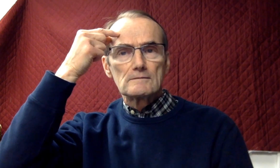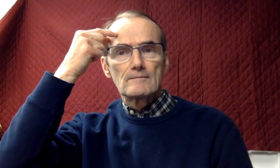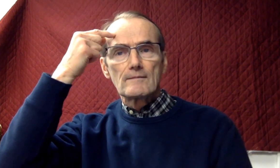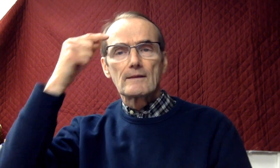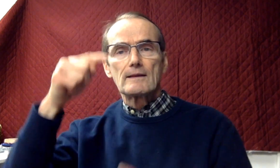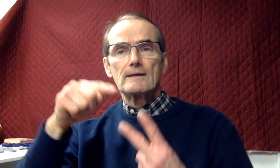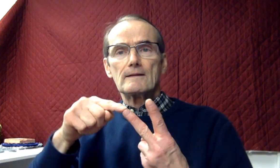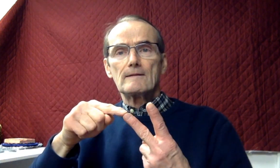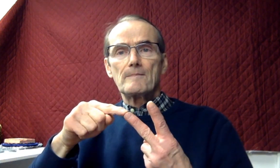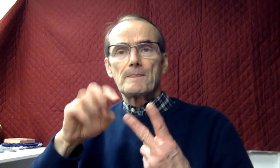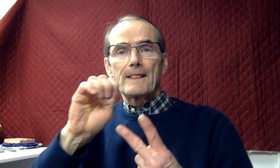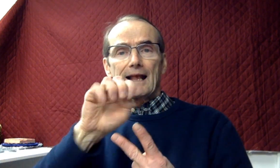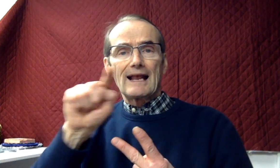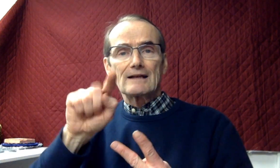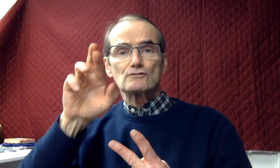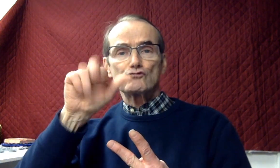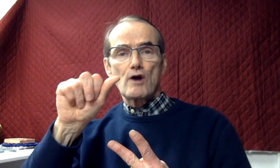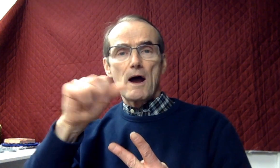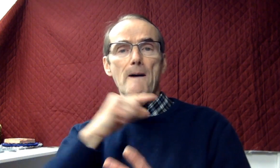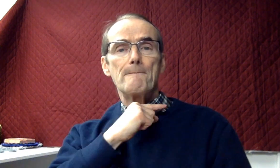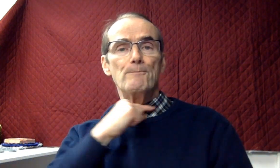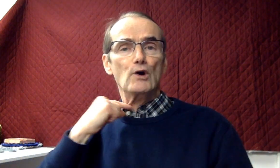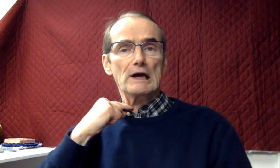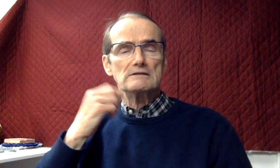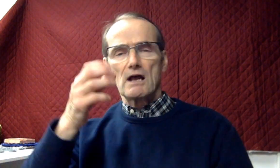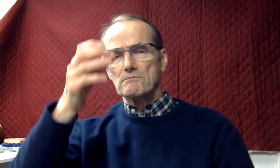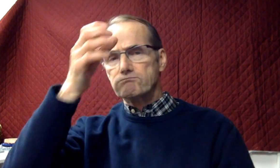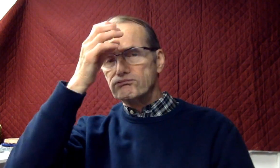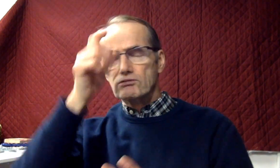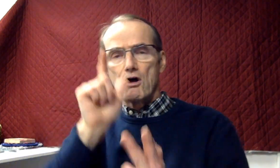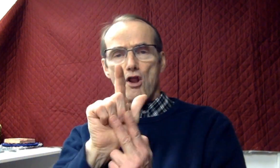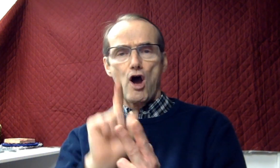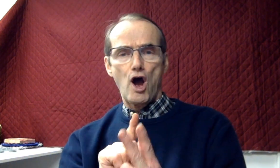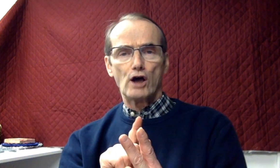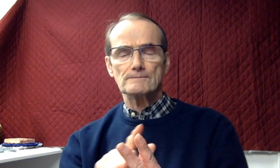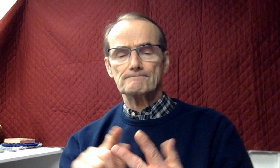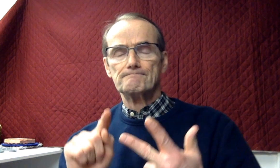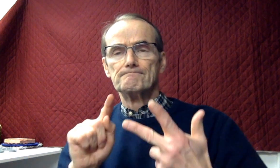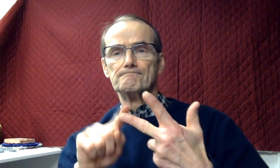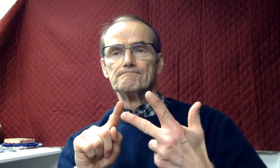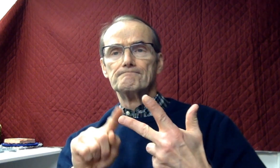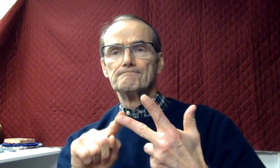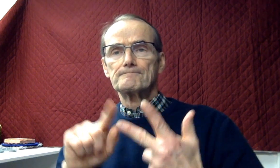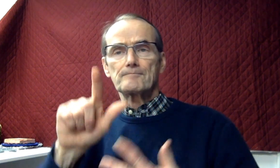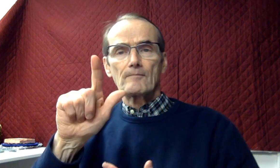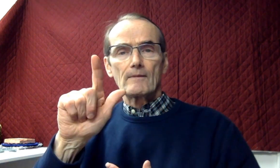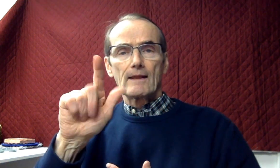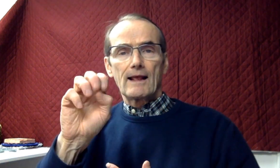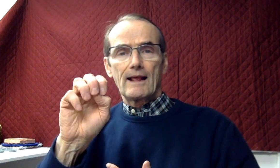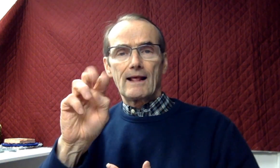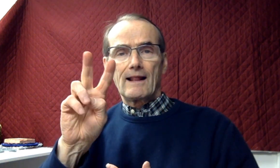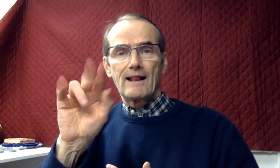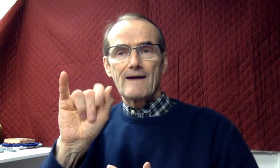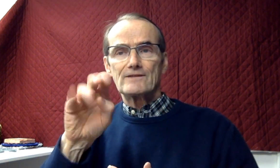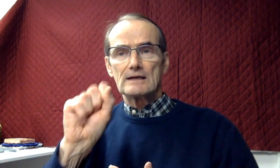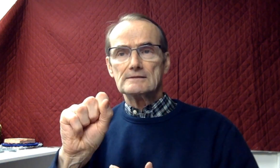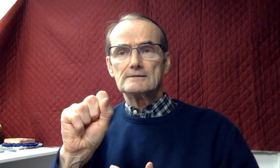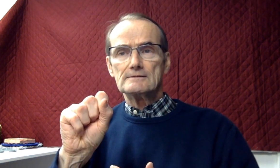Then Nehemiah, that is, His Excellency, and Ezra, the priest-scribe, and the